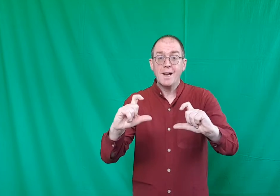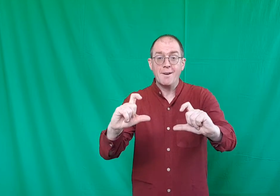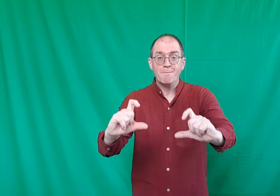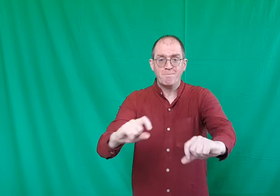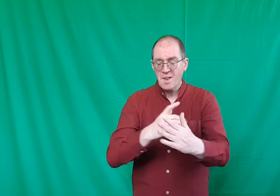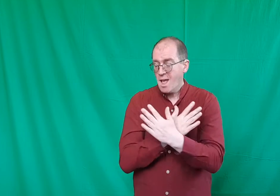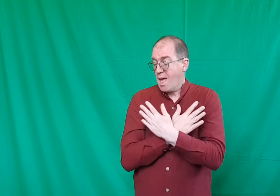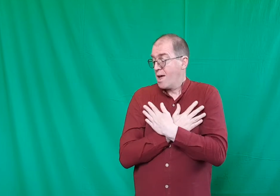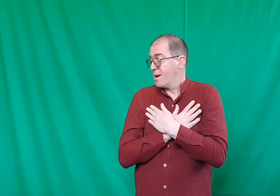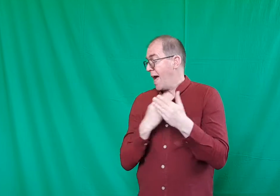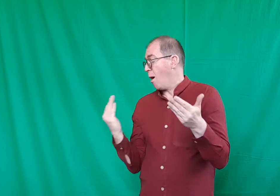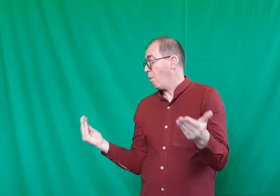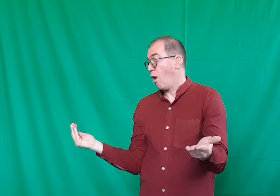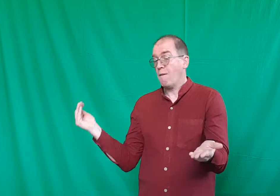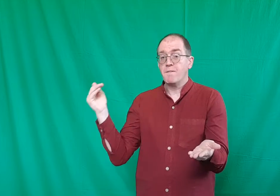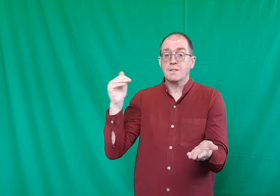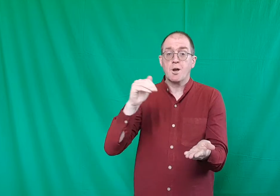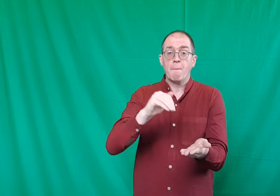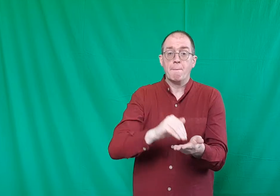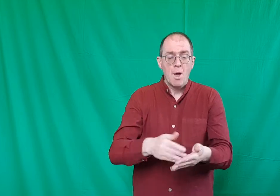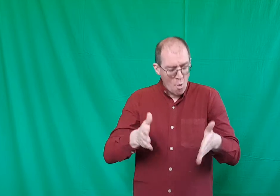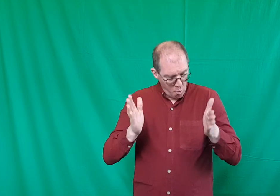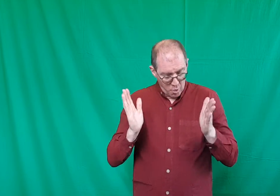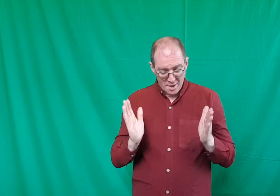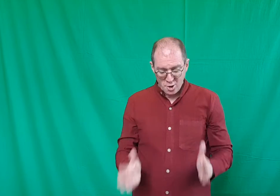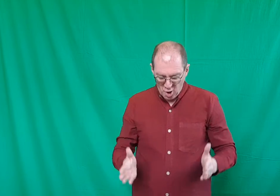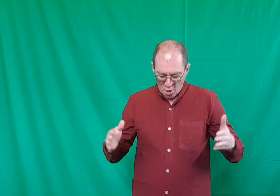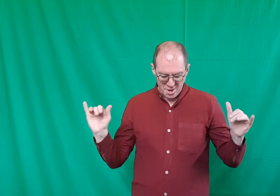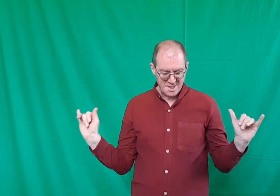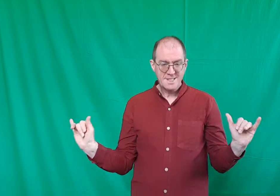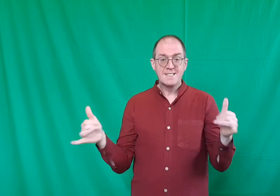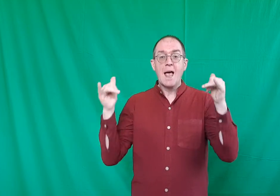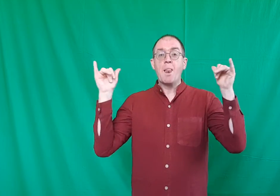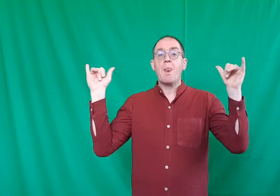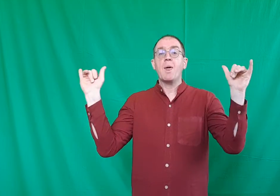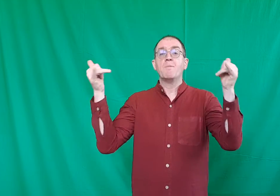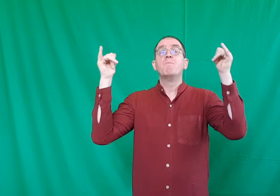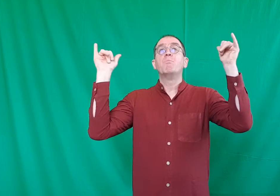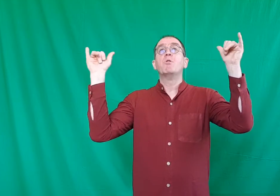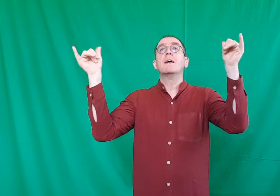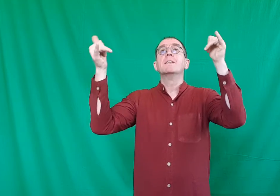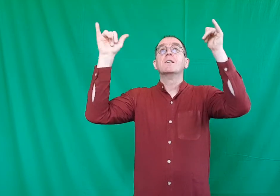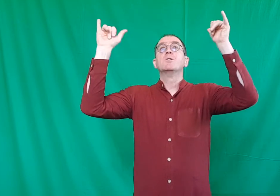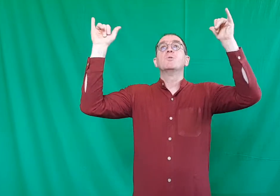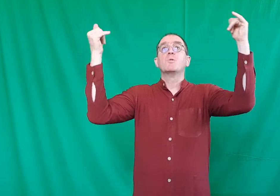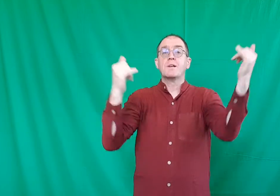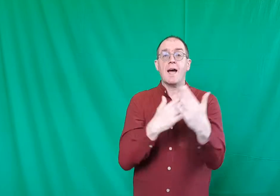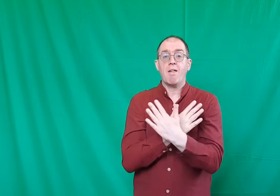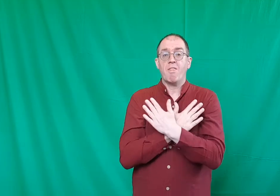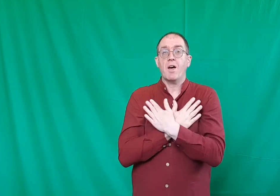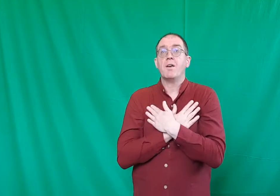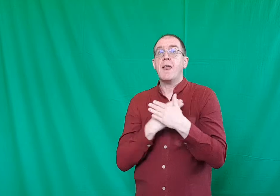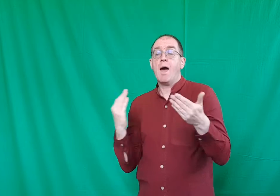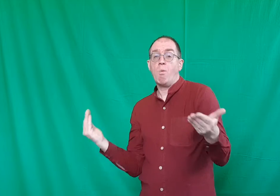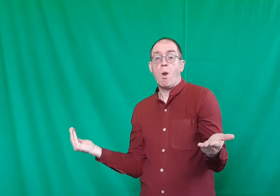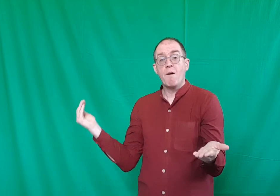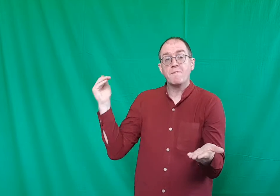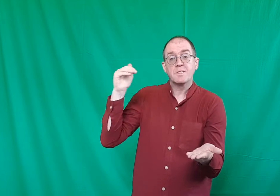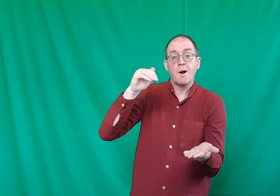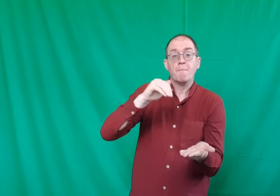again. Now that love has come, we're going to celebrate together. Now that love has come,